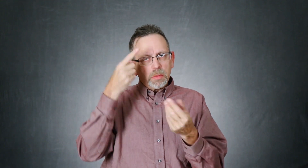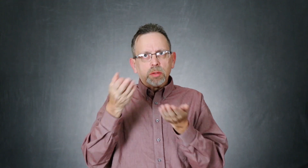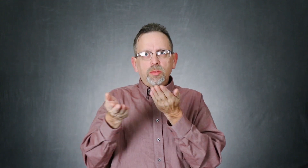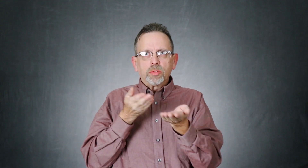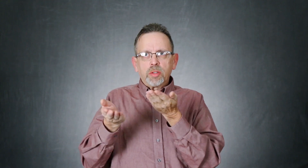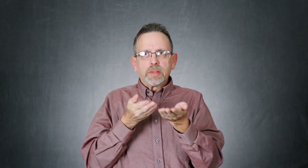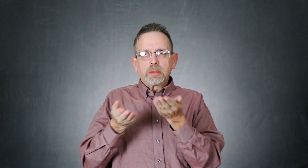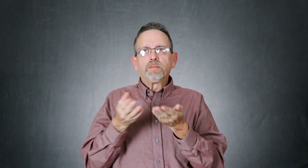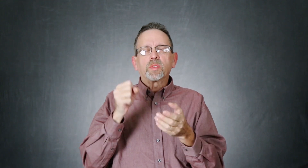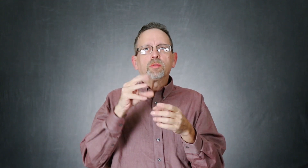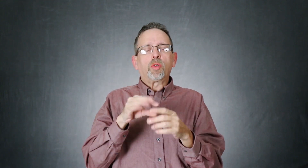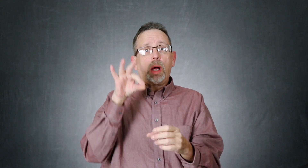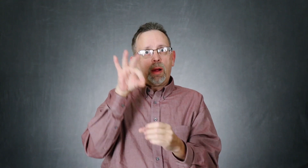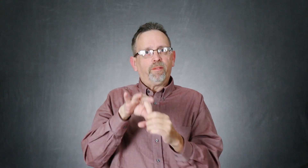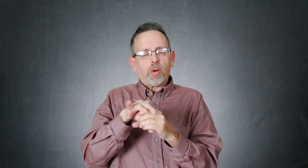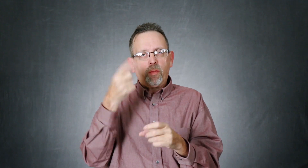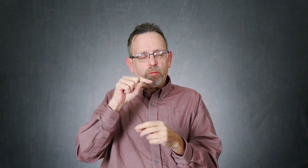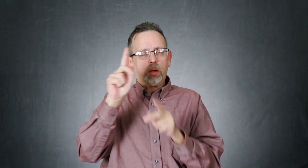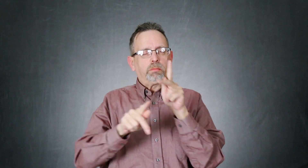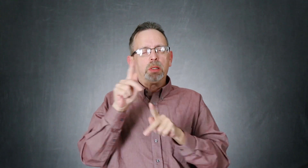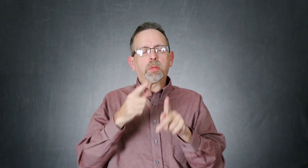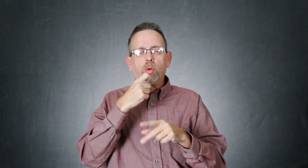So I vote for the people who will support that idea.